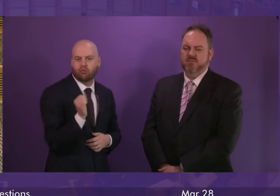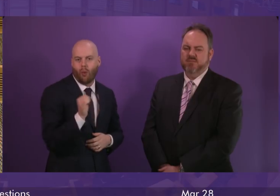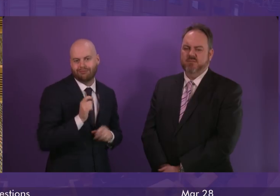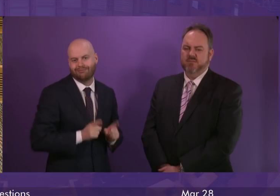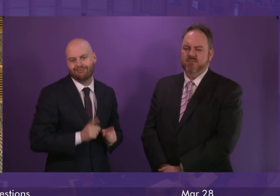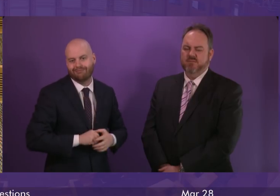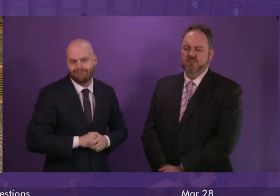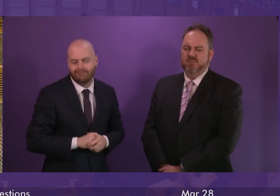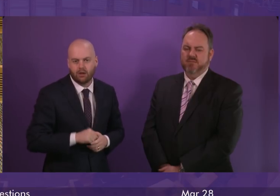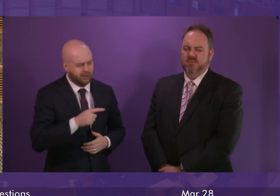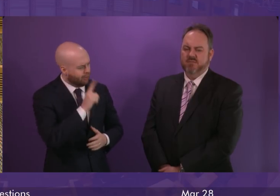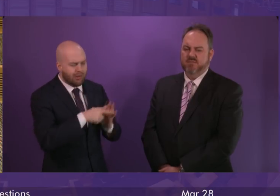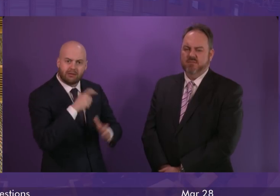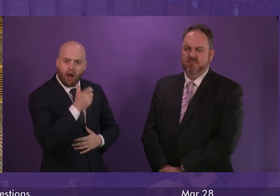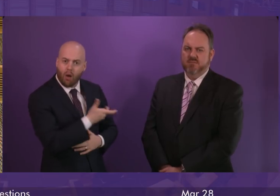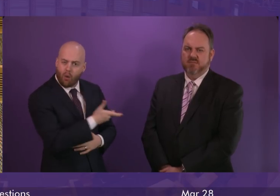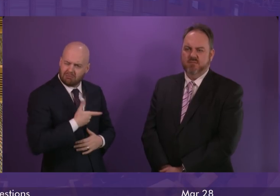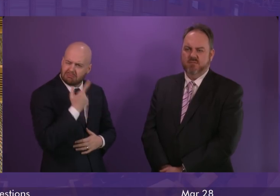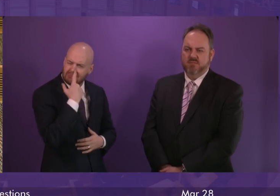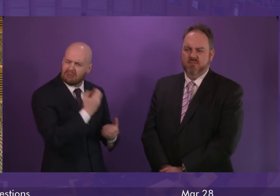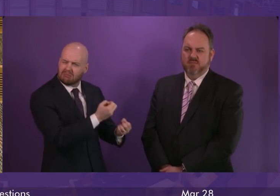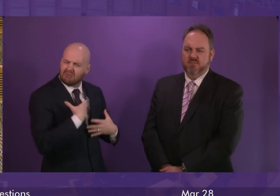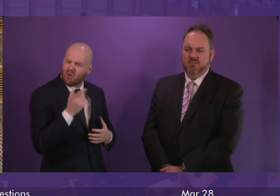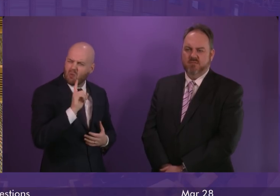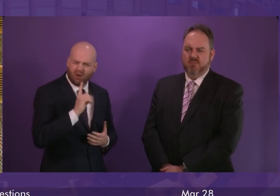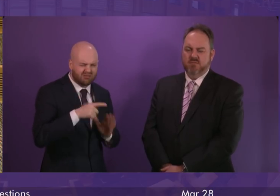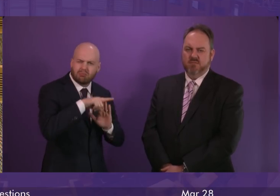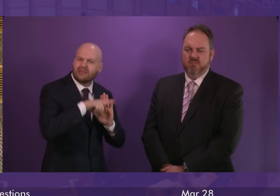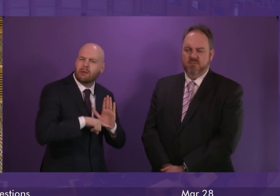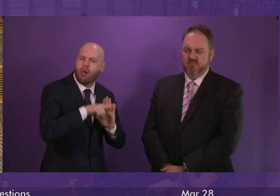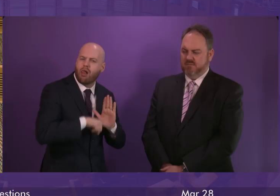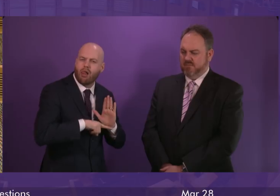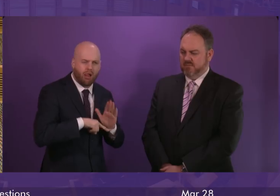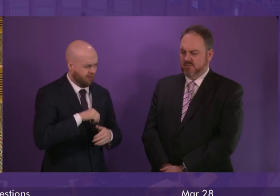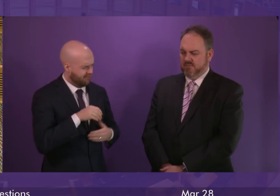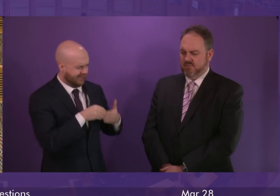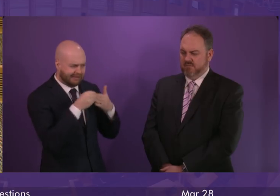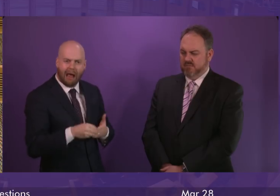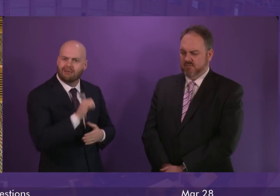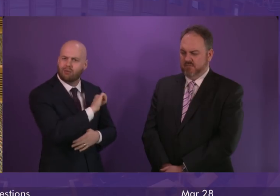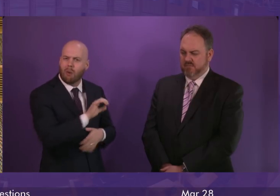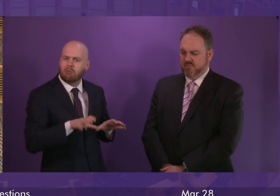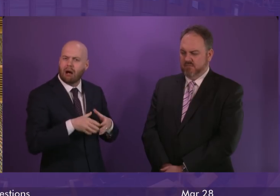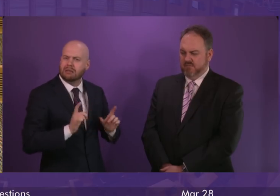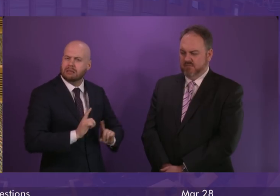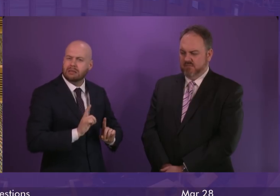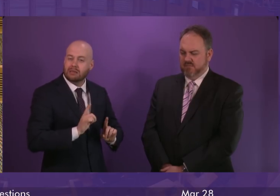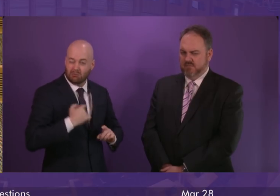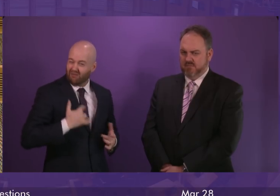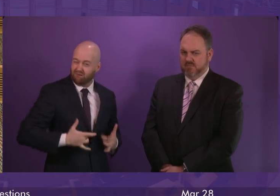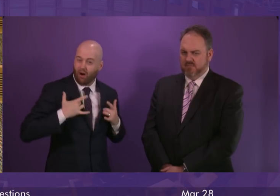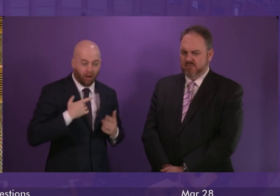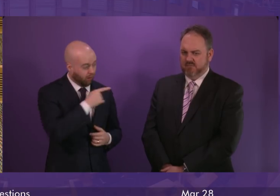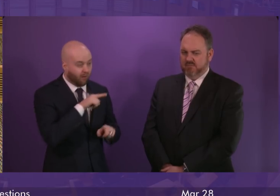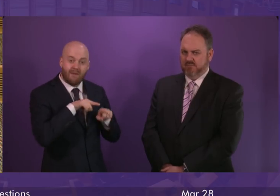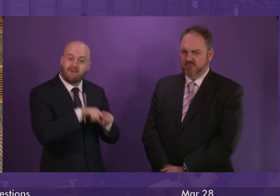if Jackson Carlow can tell us what principles have guided the Scottish Tories, because it seems to me the only principle they've been abiding